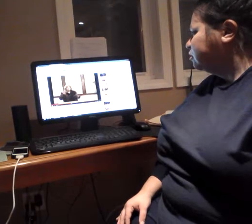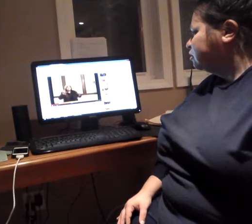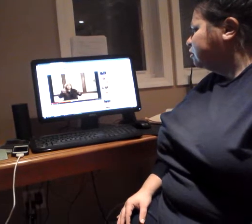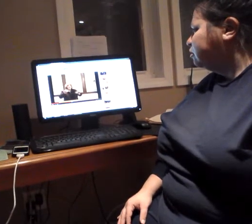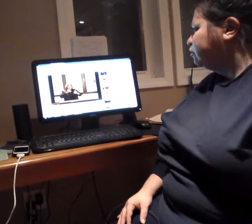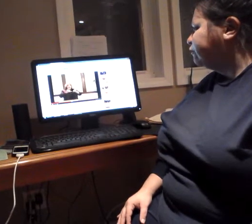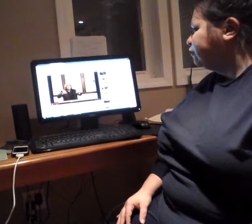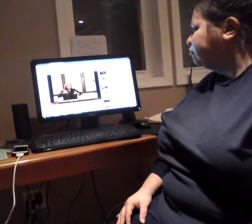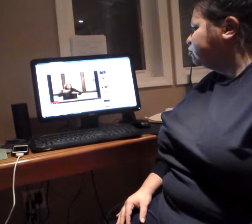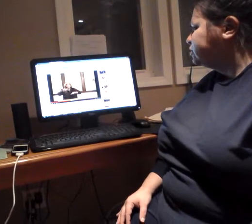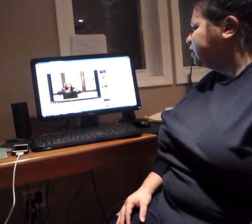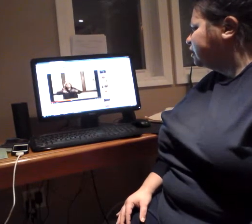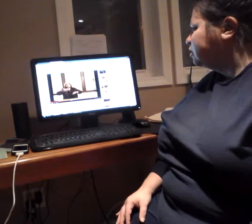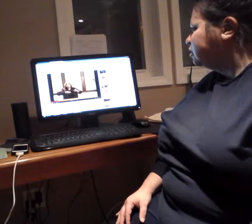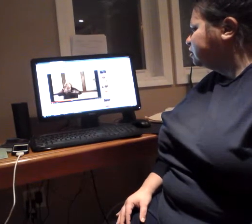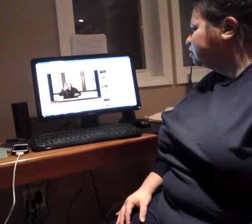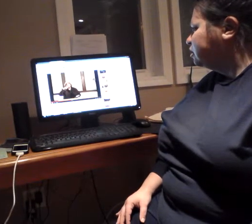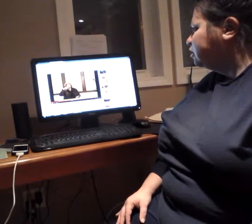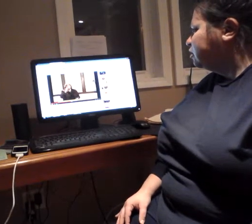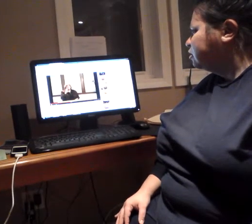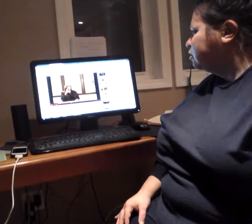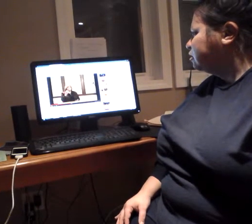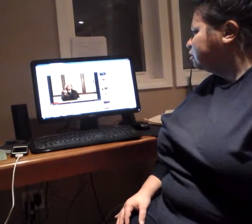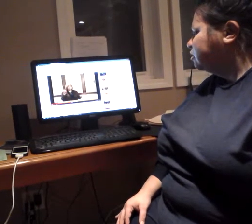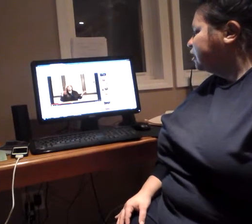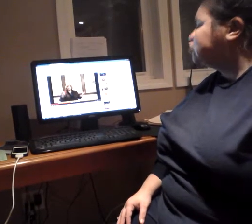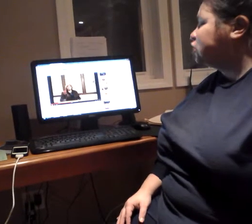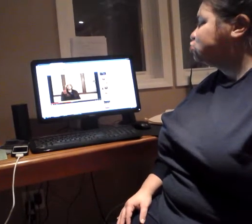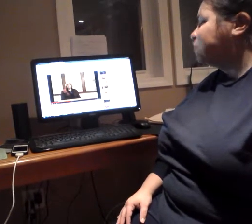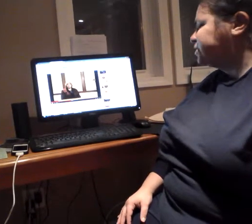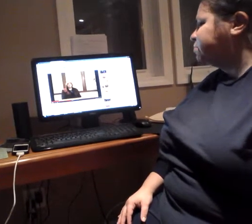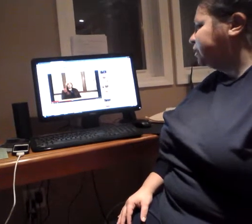learn from music exchange recipes